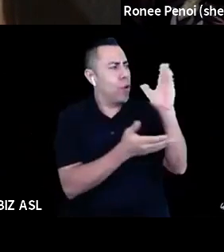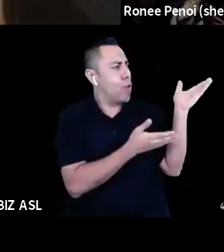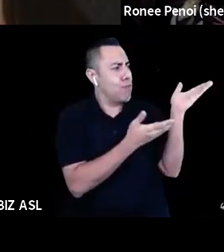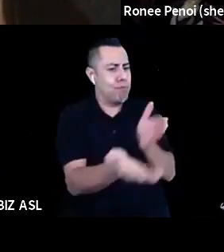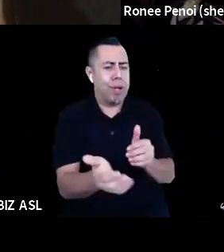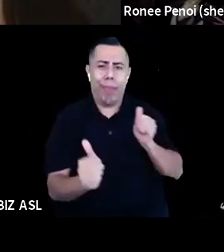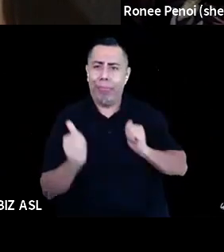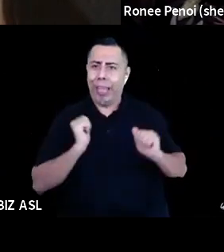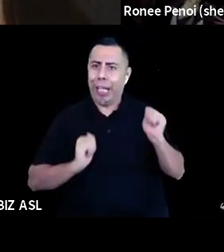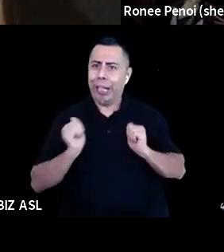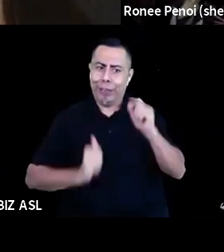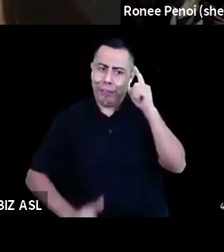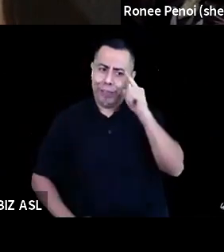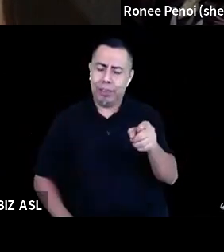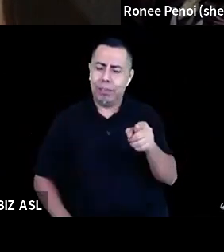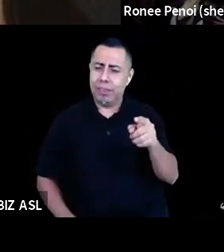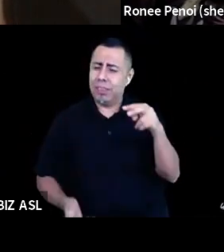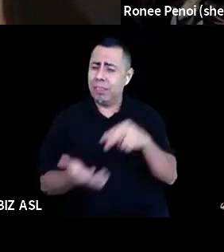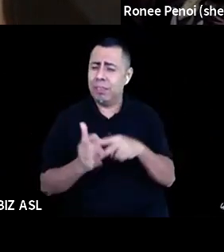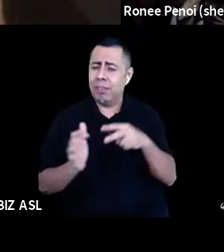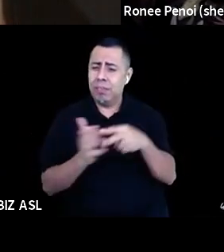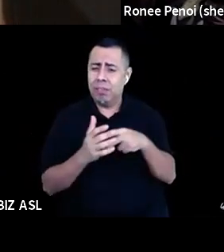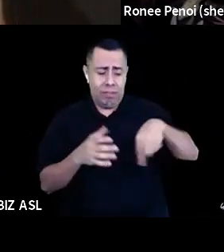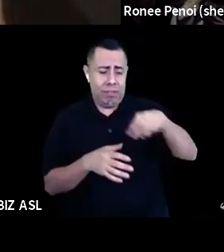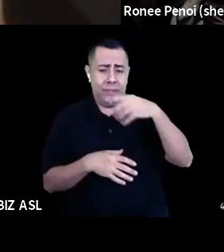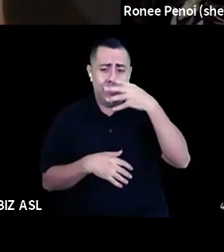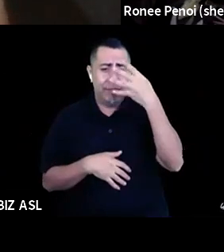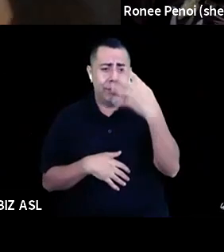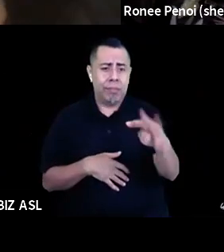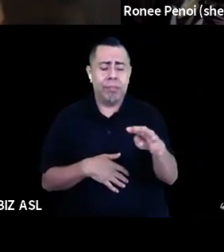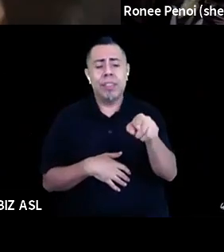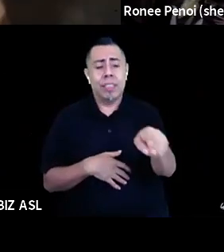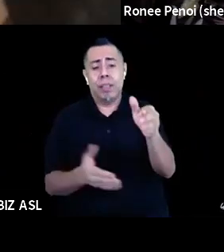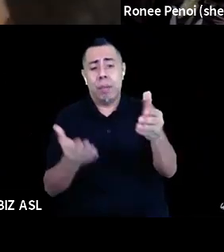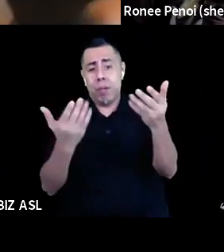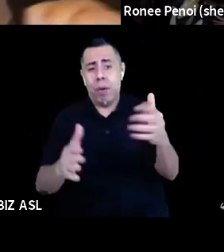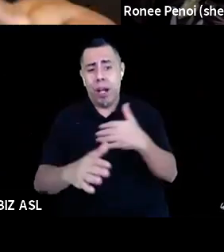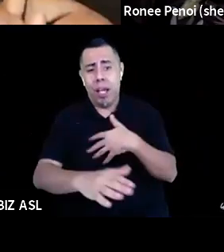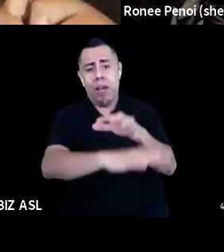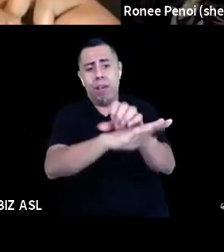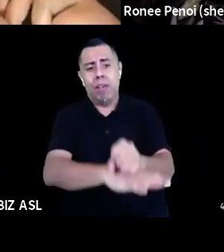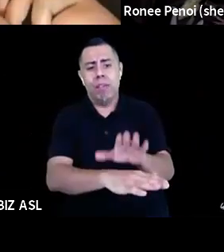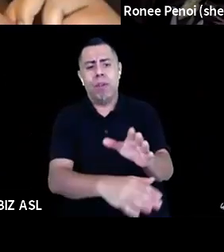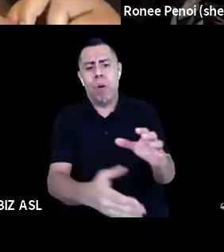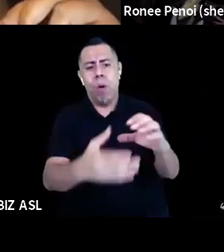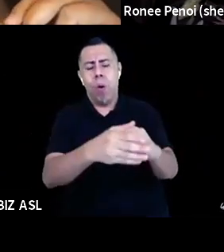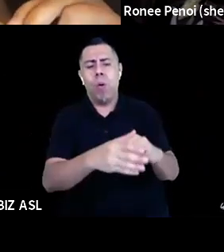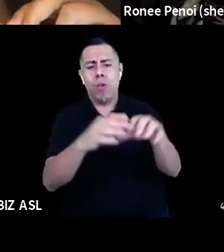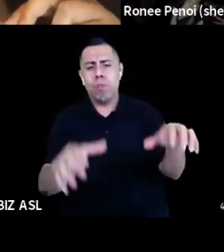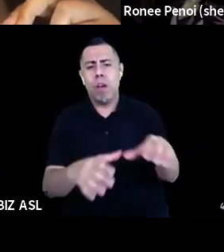probably already have their own performance rituals that don't involve you. And two, they don't necessarily need what you're bringing